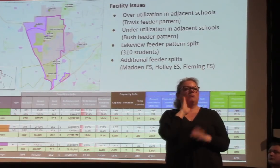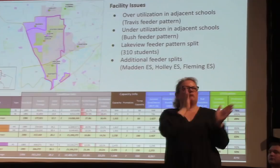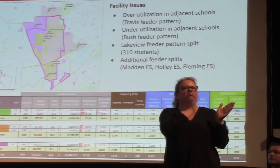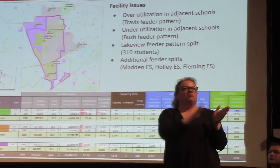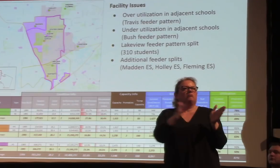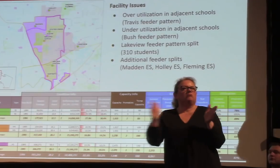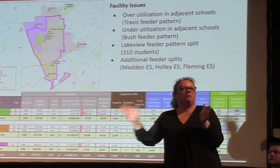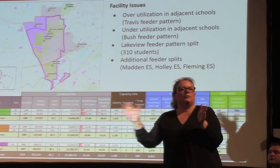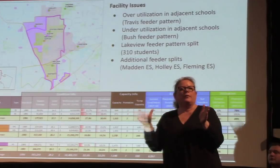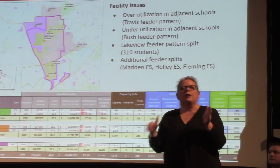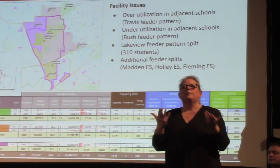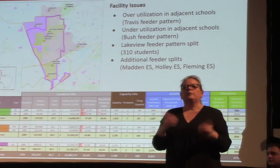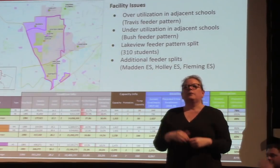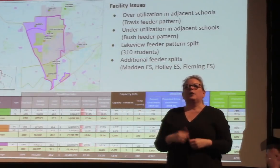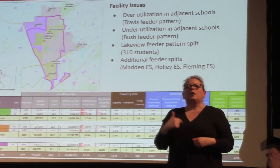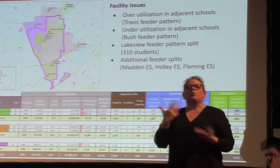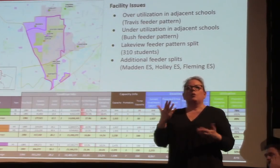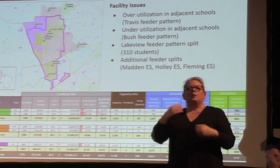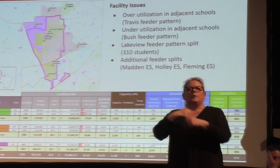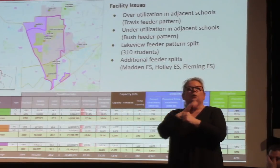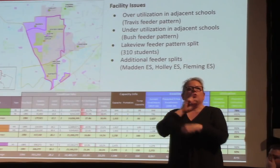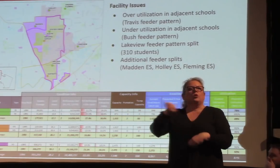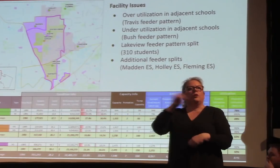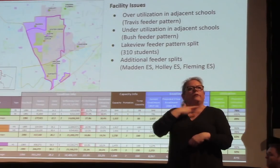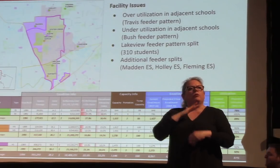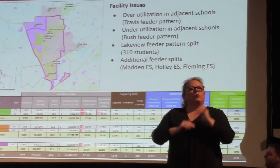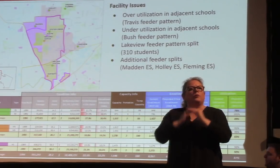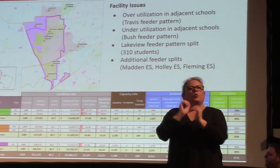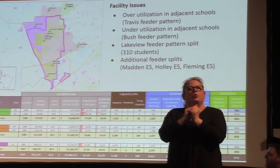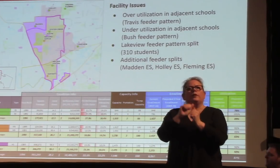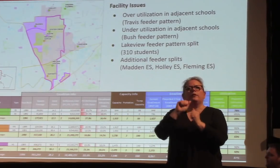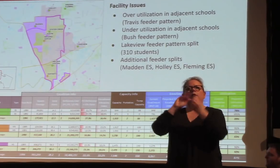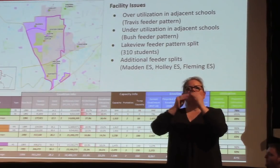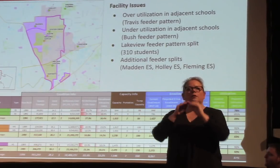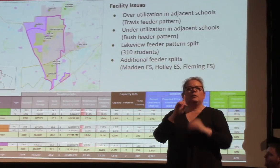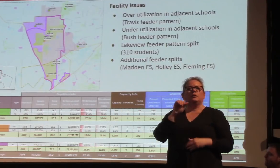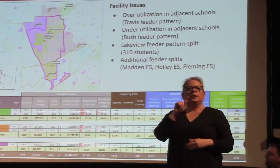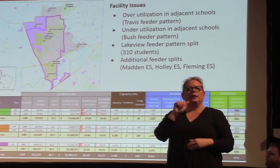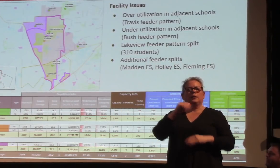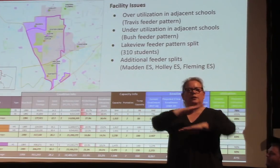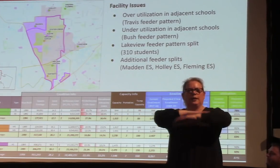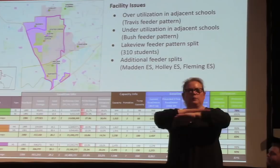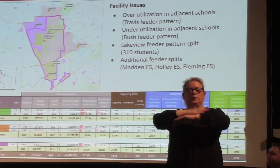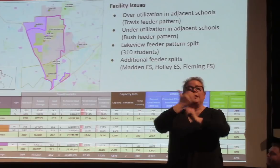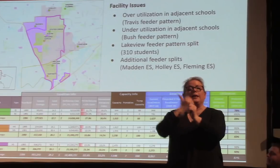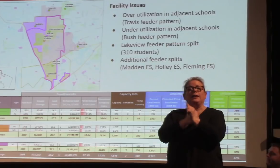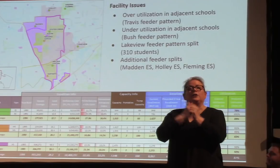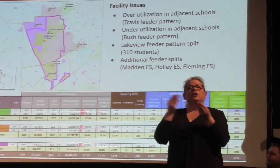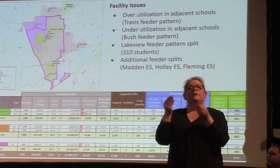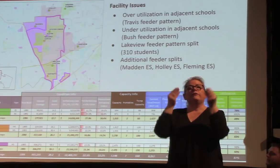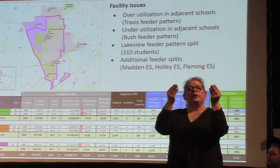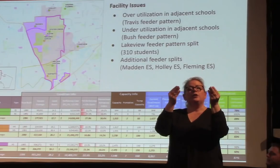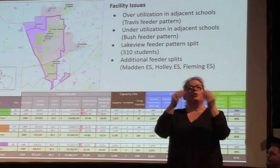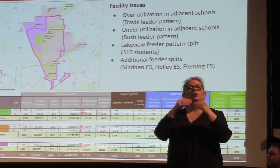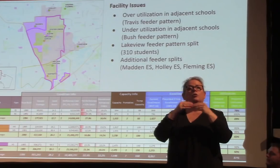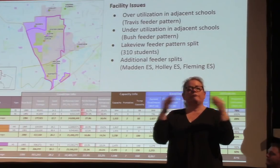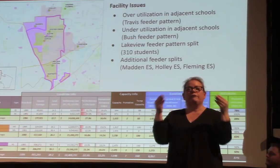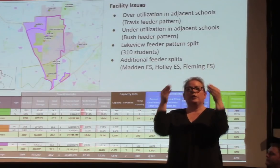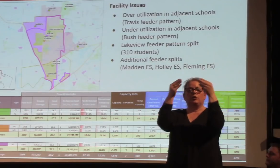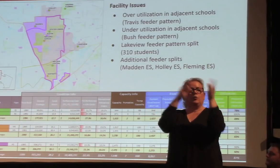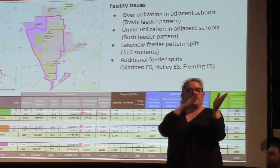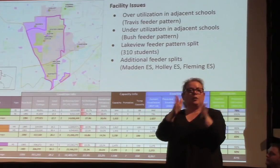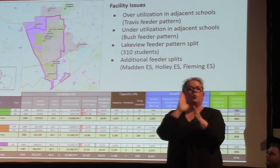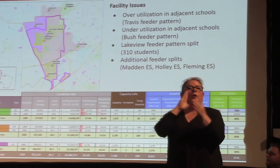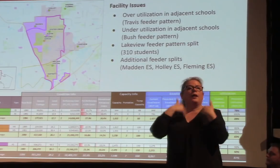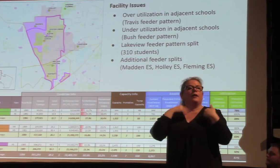comfortable with how the data tables work and everything. Each feeder pattern is going to have a map. And so this is our Austin feeder pattern